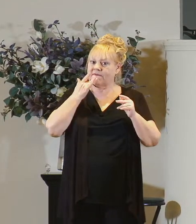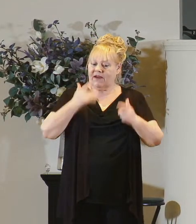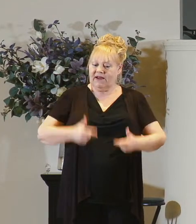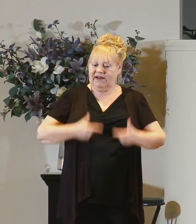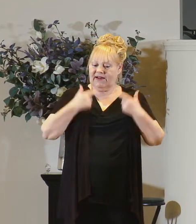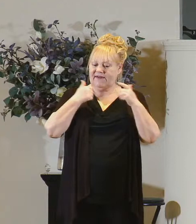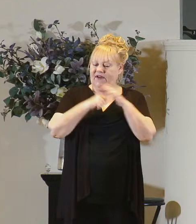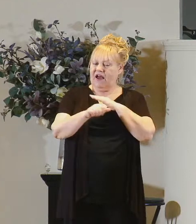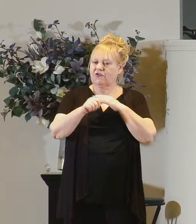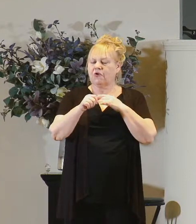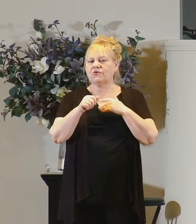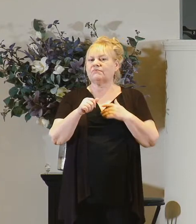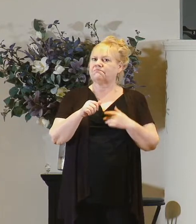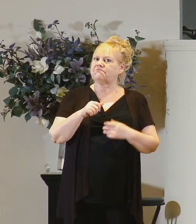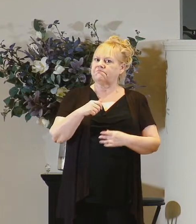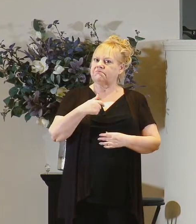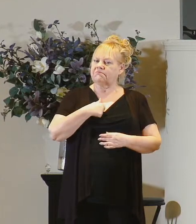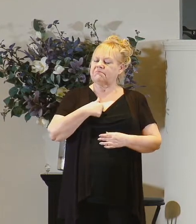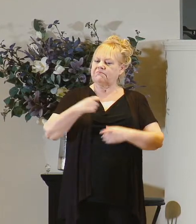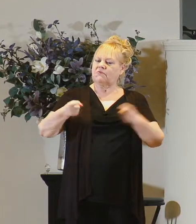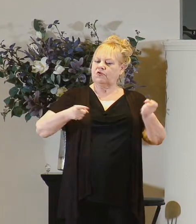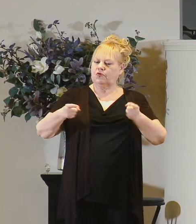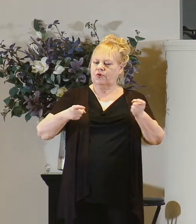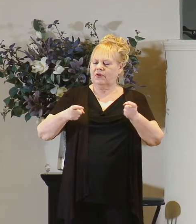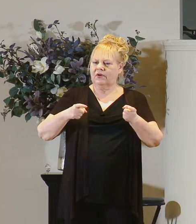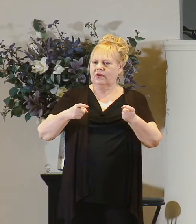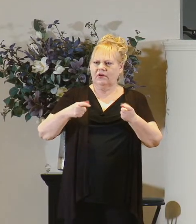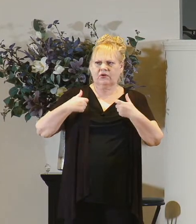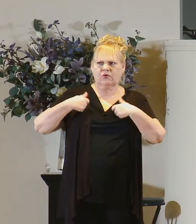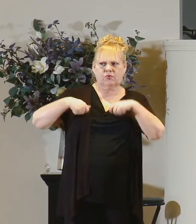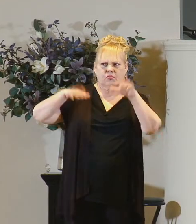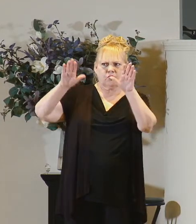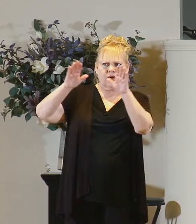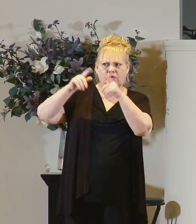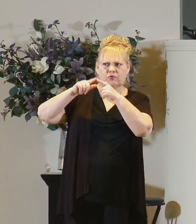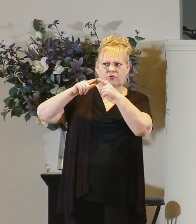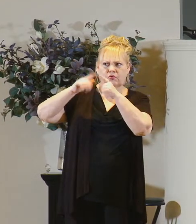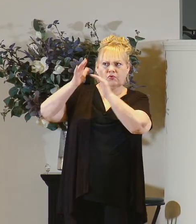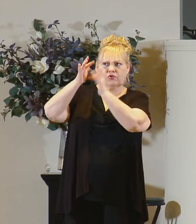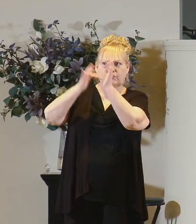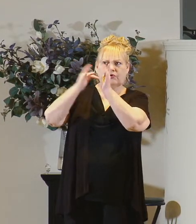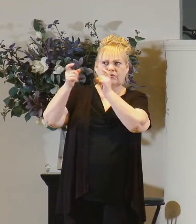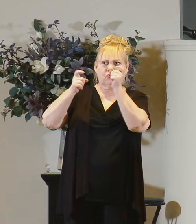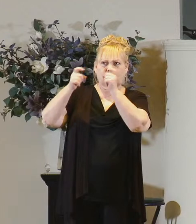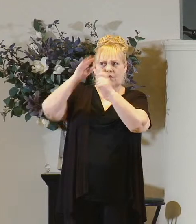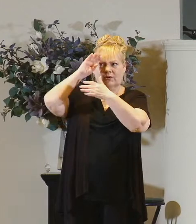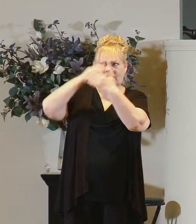under an illusion than to surrender to the unpredictable control of the son of god